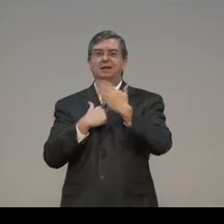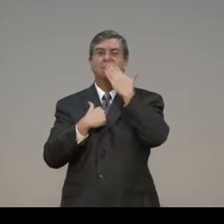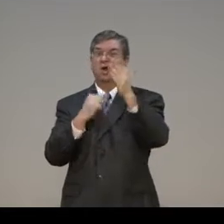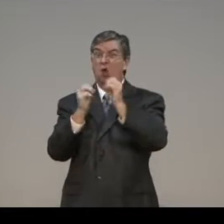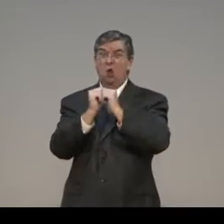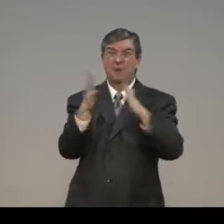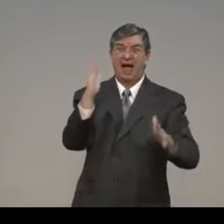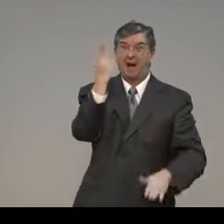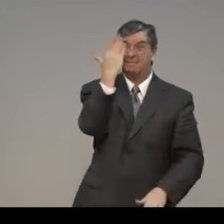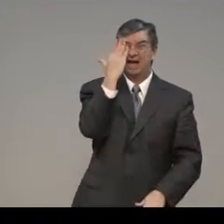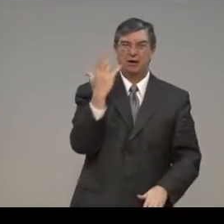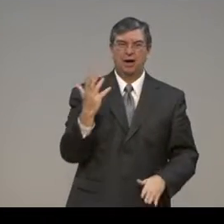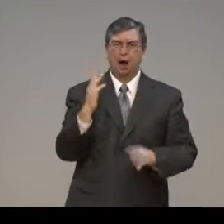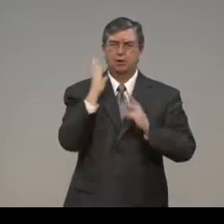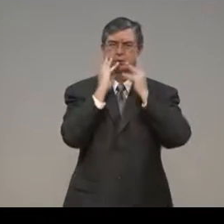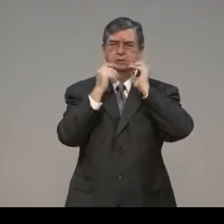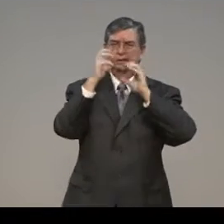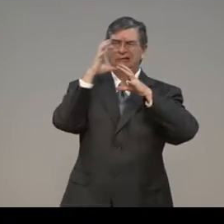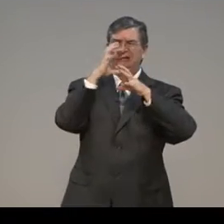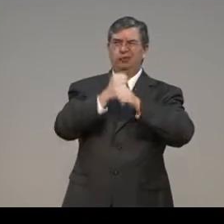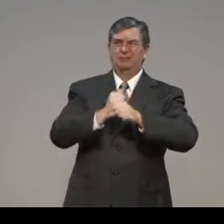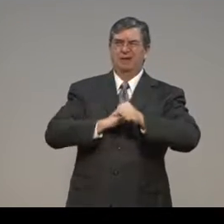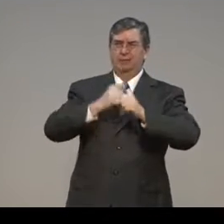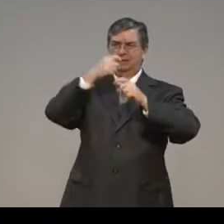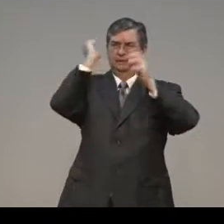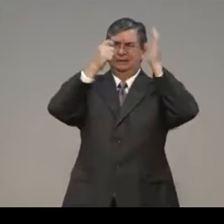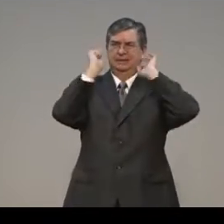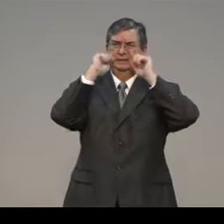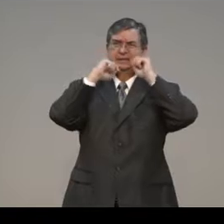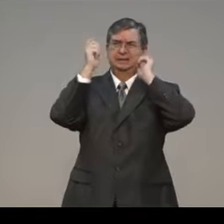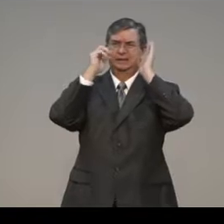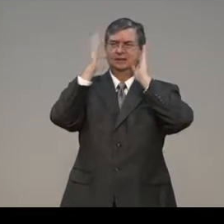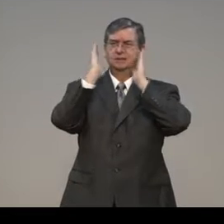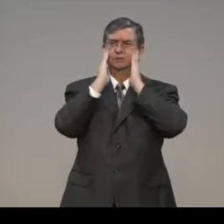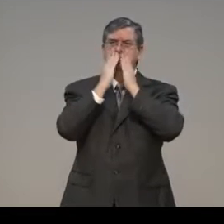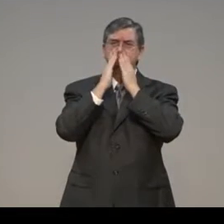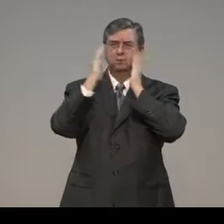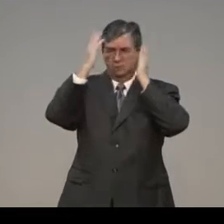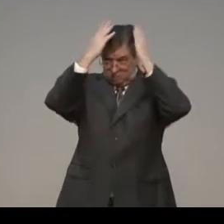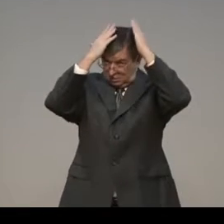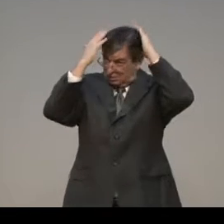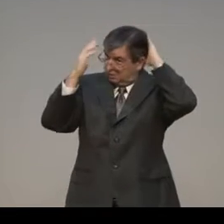appropriate. mirror has to be. Without it, I don't really trust myself to